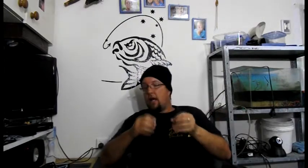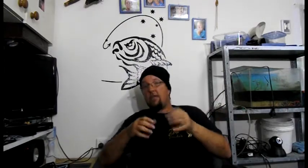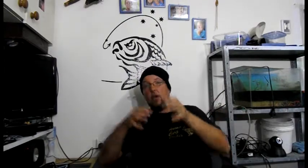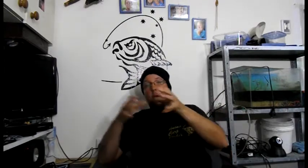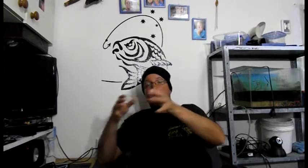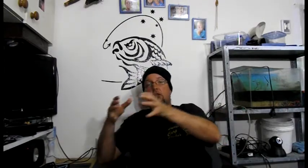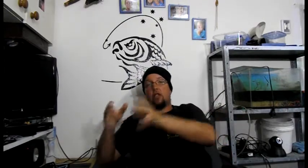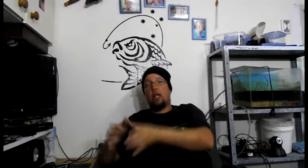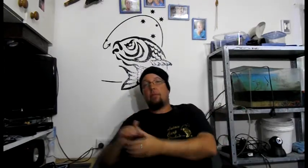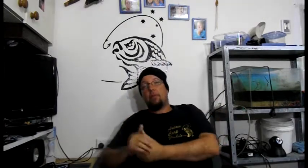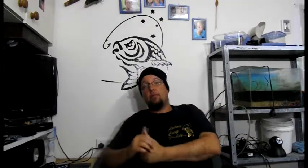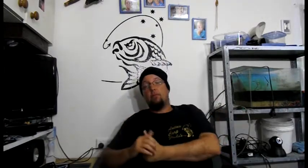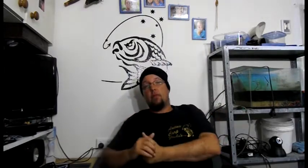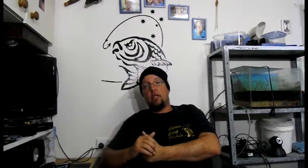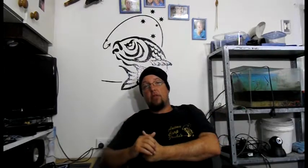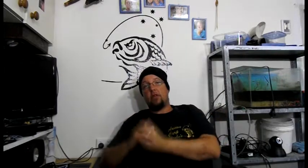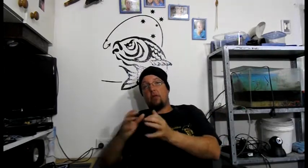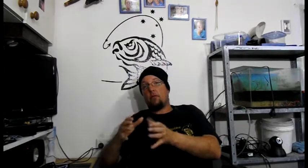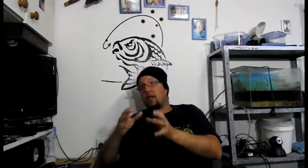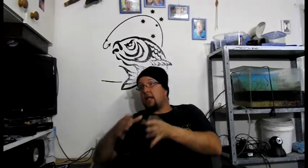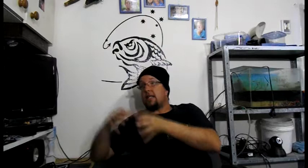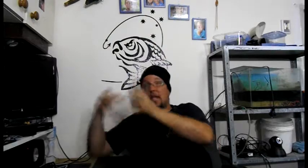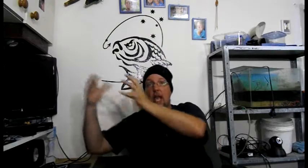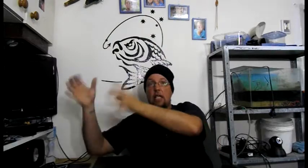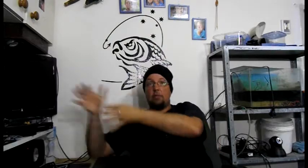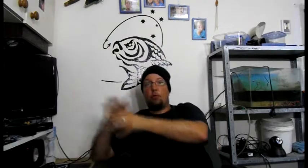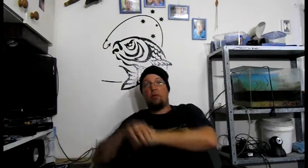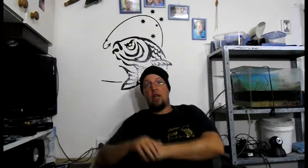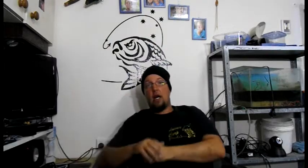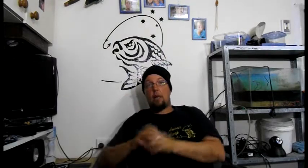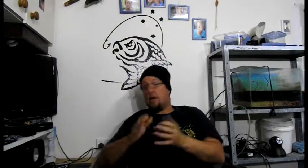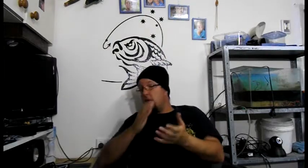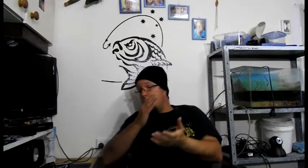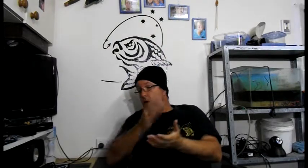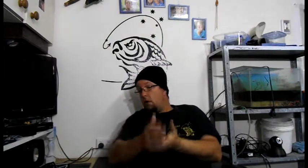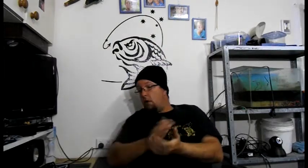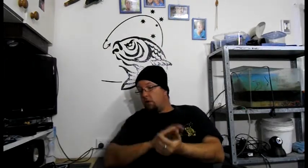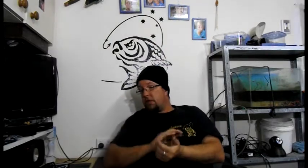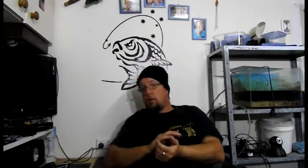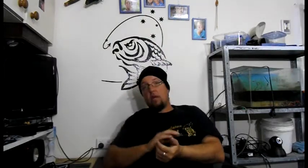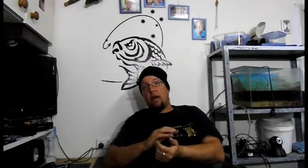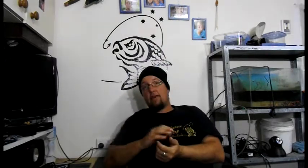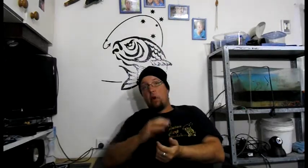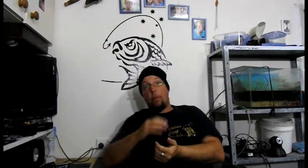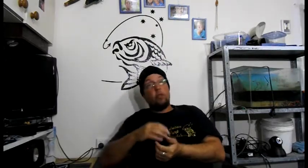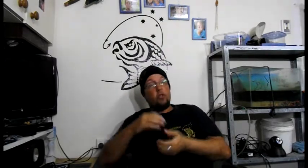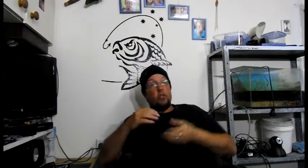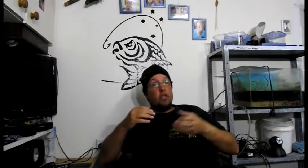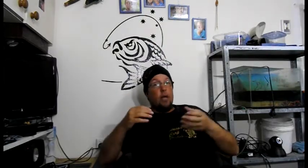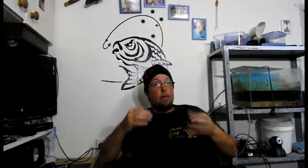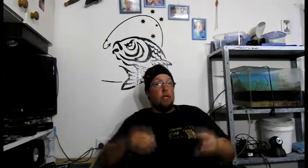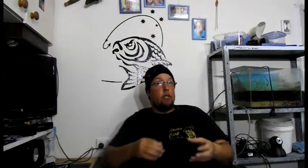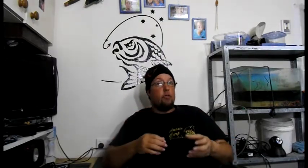have the option to set up an industry around the export of carp. Also, we have the option to set up an industry.